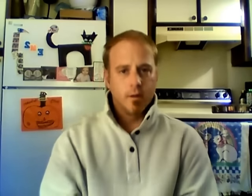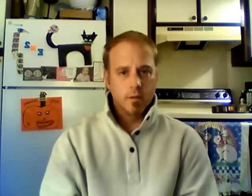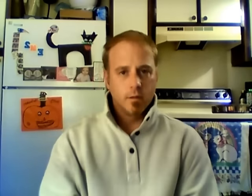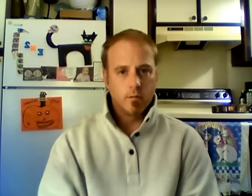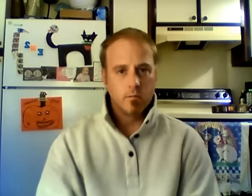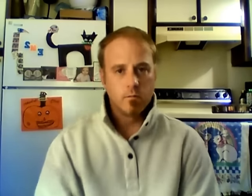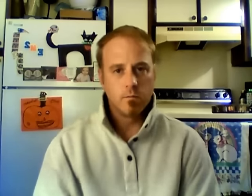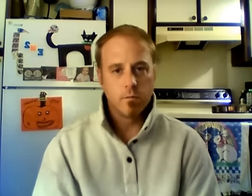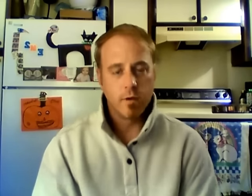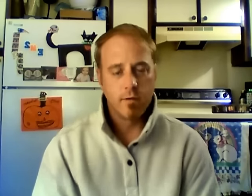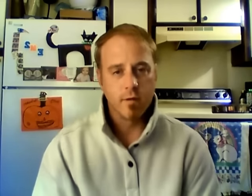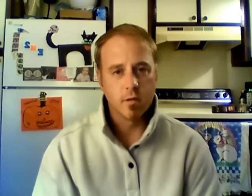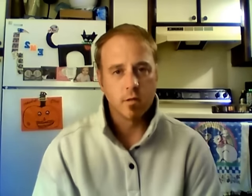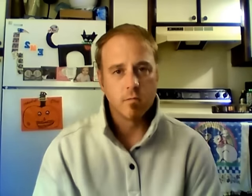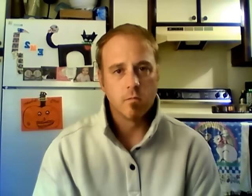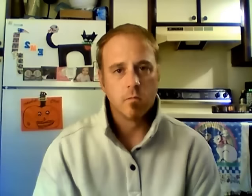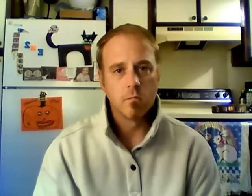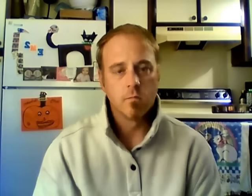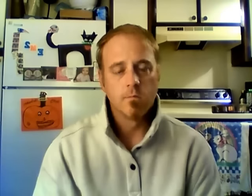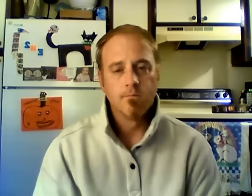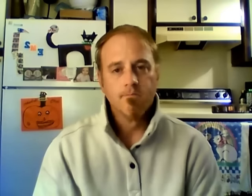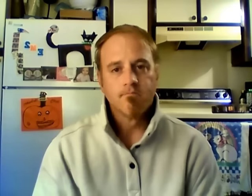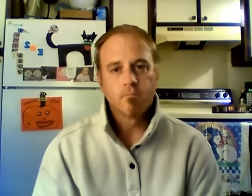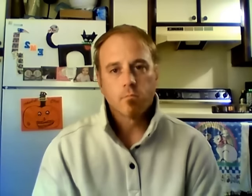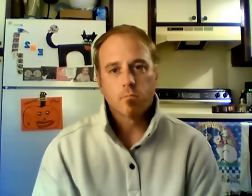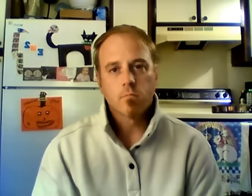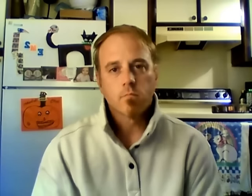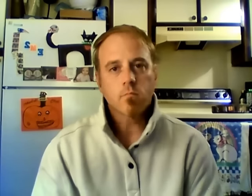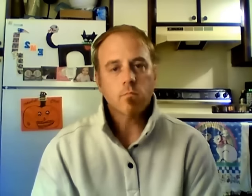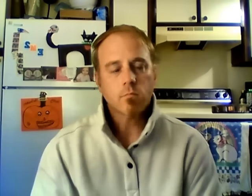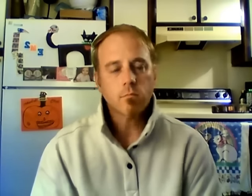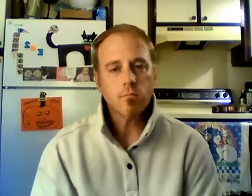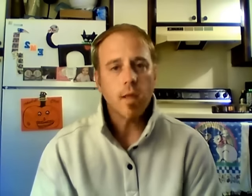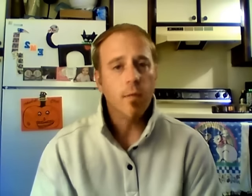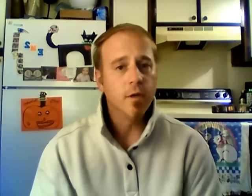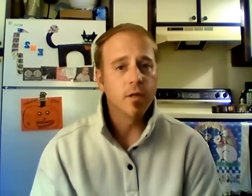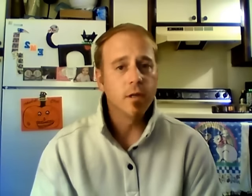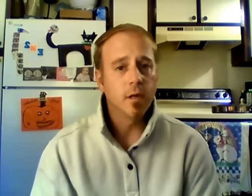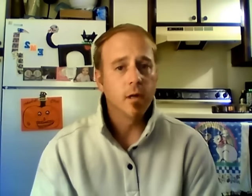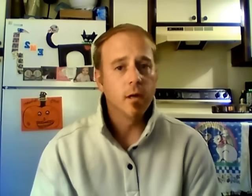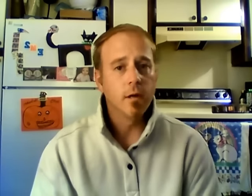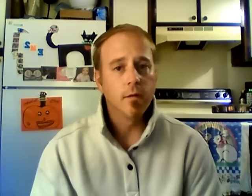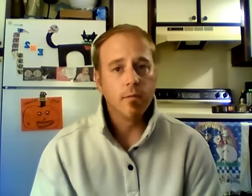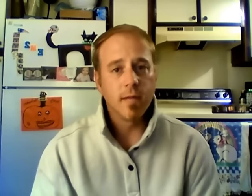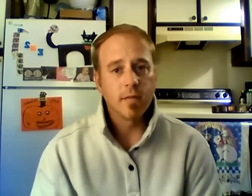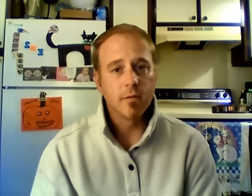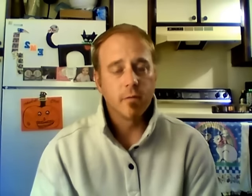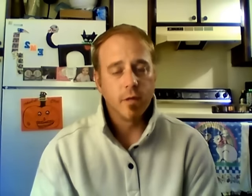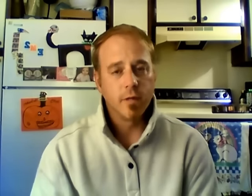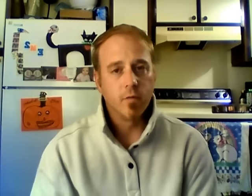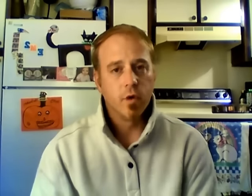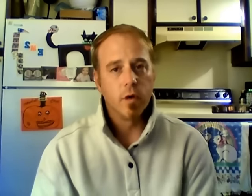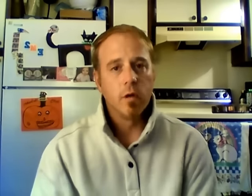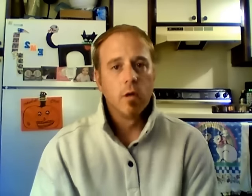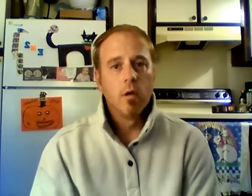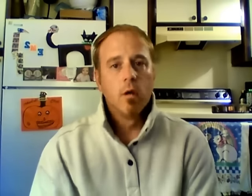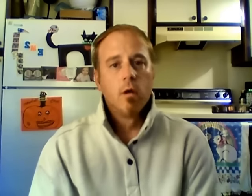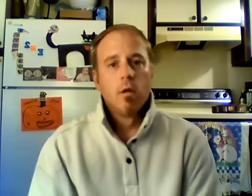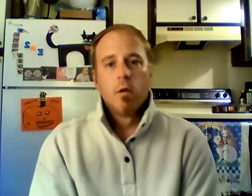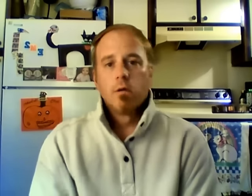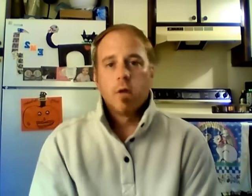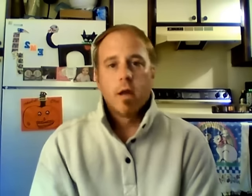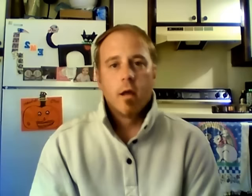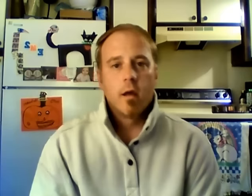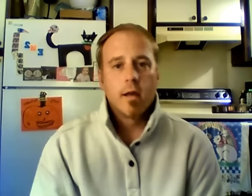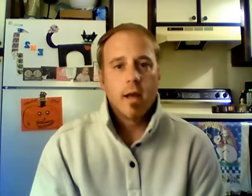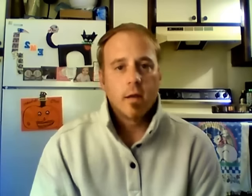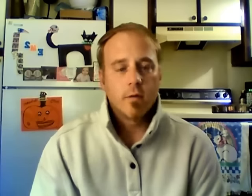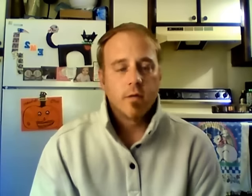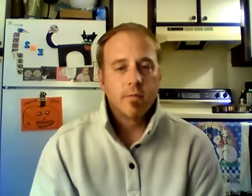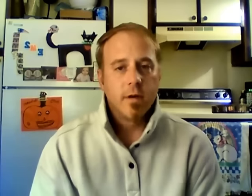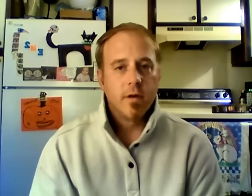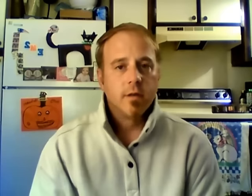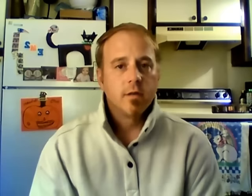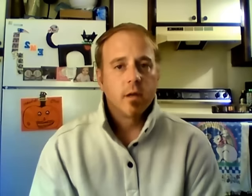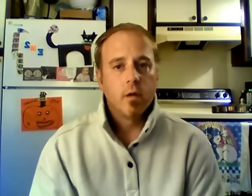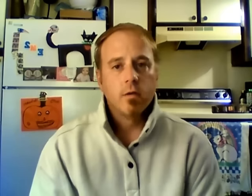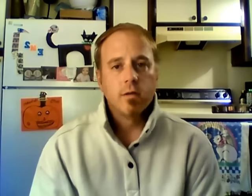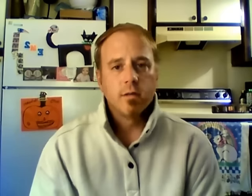adults, three of us, and we used to mess with the Ouija board, try to connect with spirits and ghosts